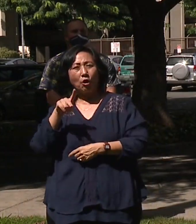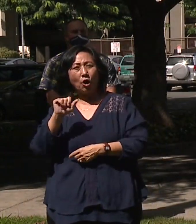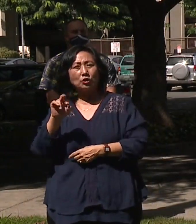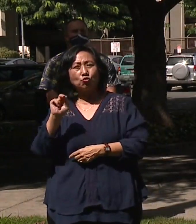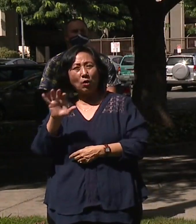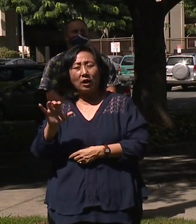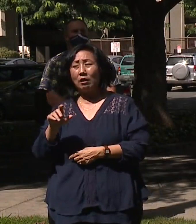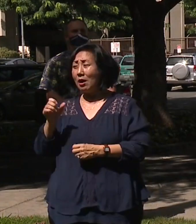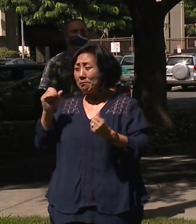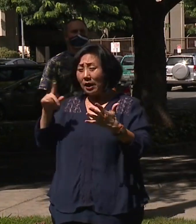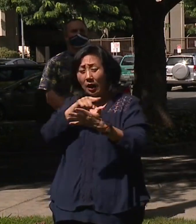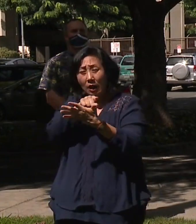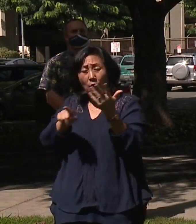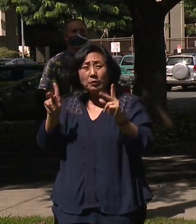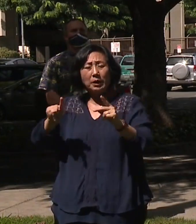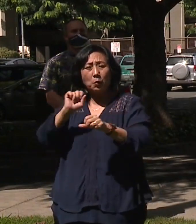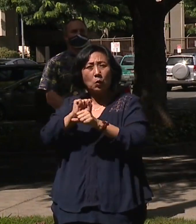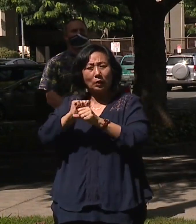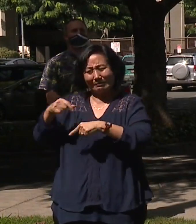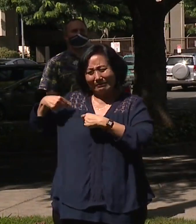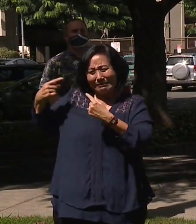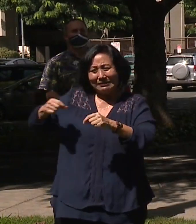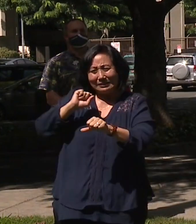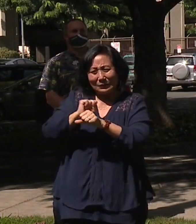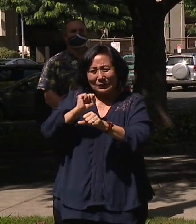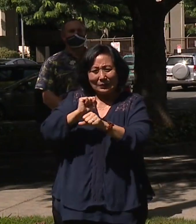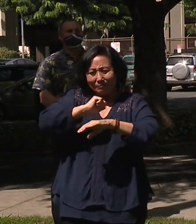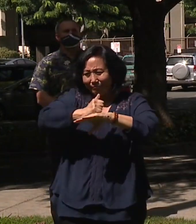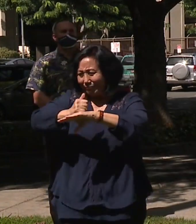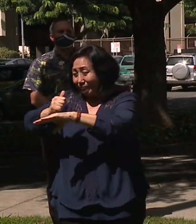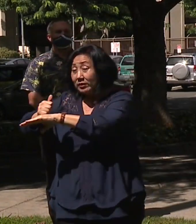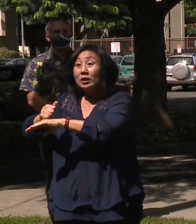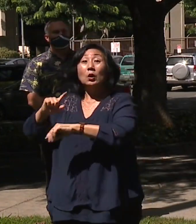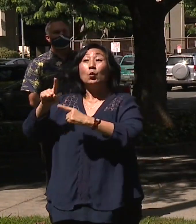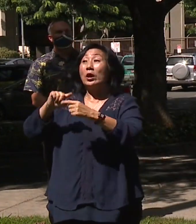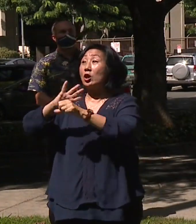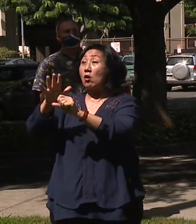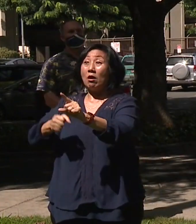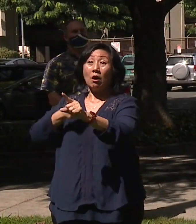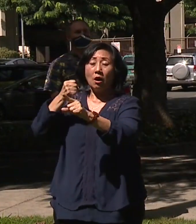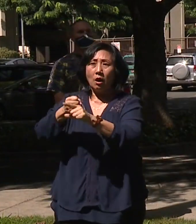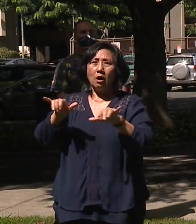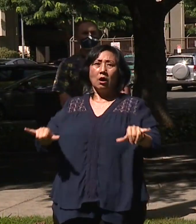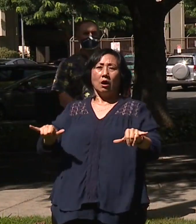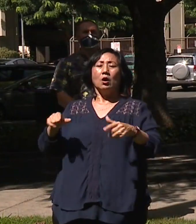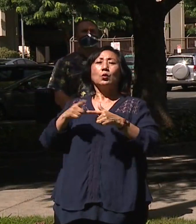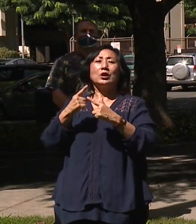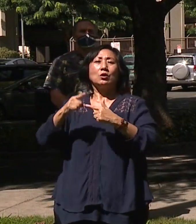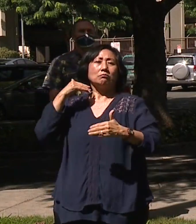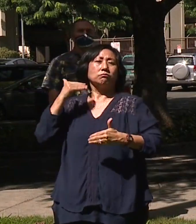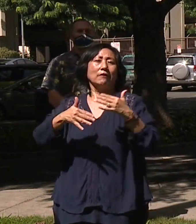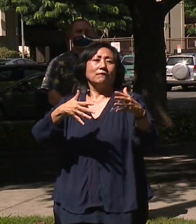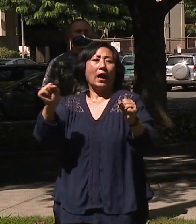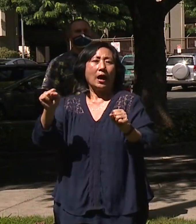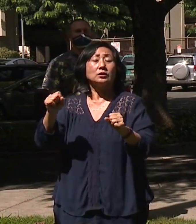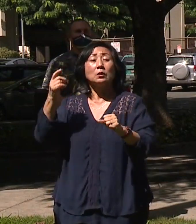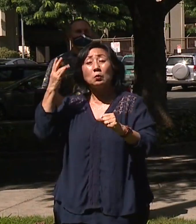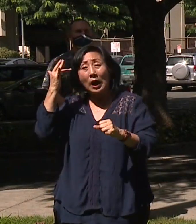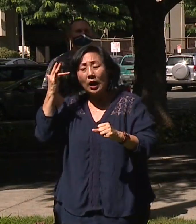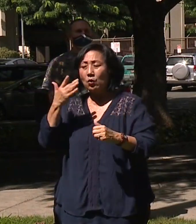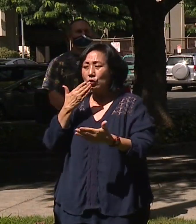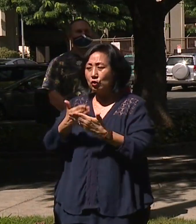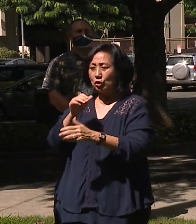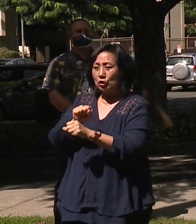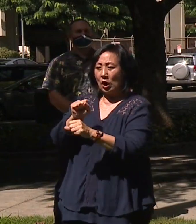A lot of people worked for a long time to set the pieces in place, but when COVID hit, we knew that we had to move fast in order to make sure that there was good jobs available